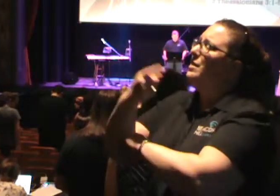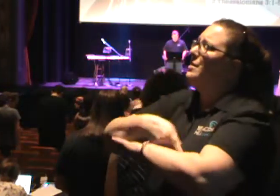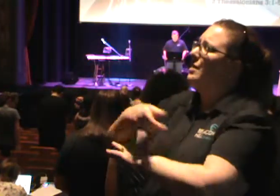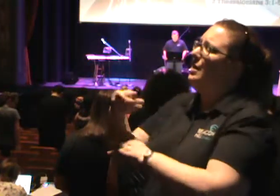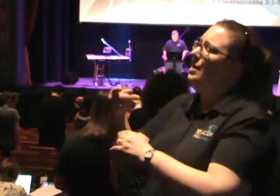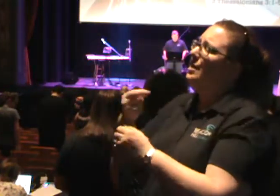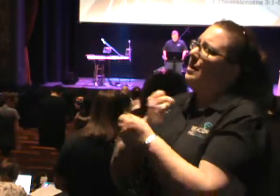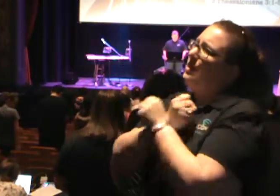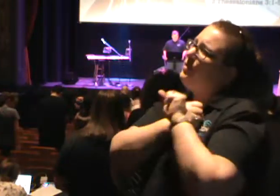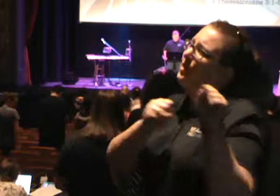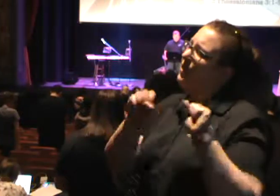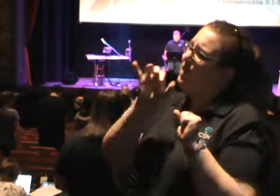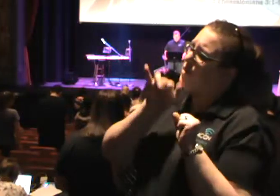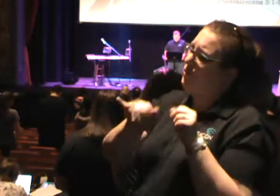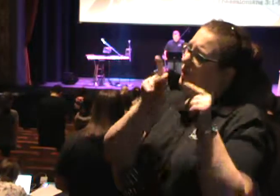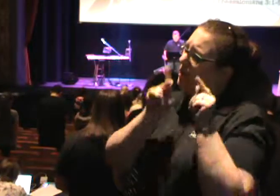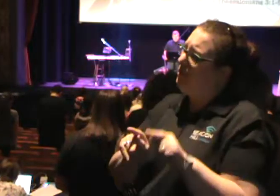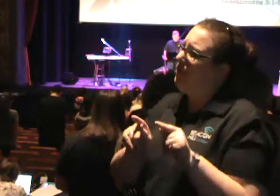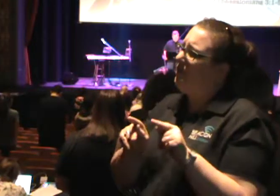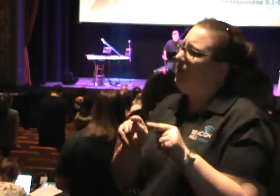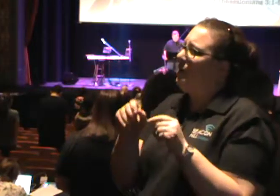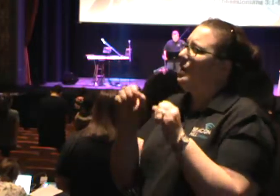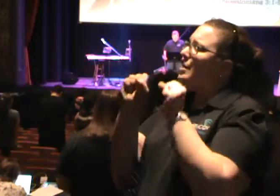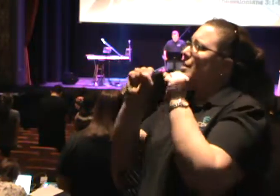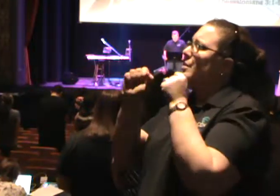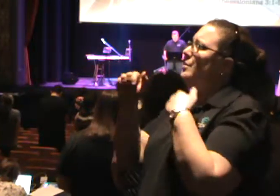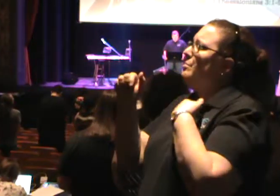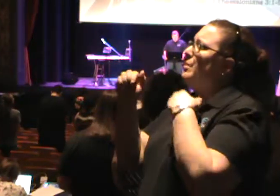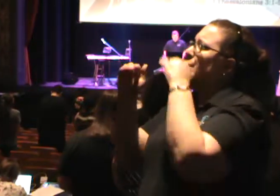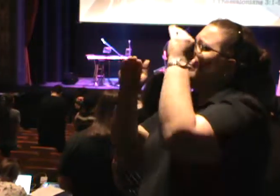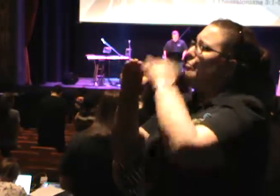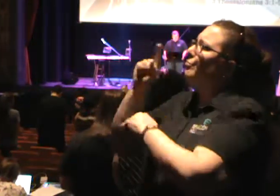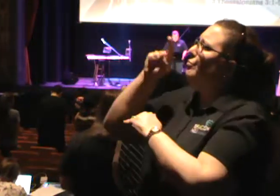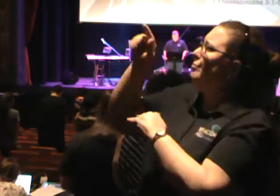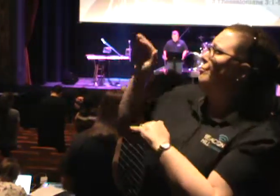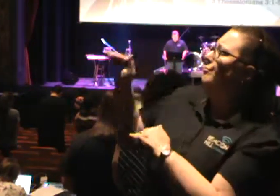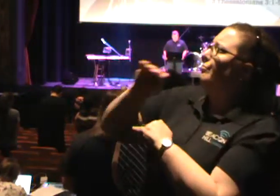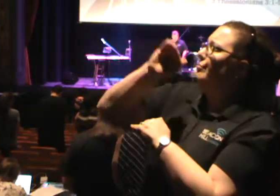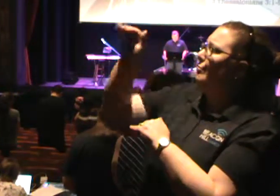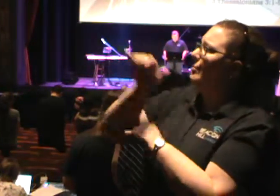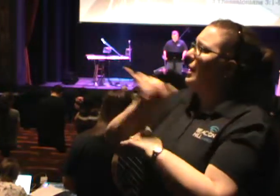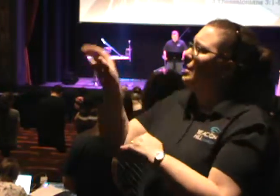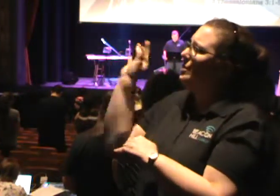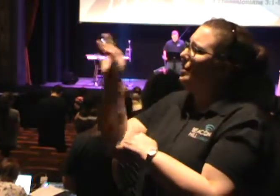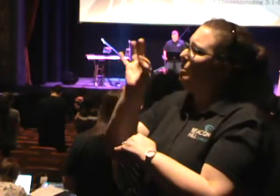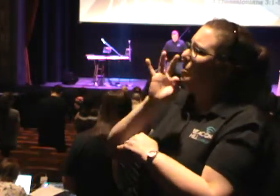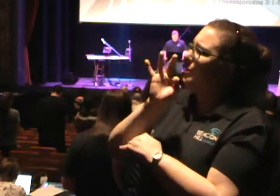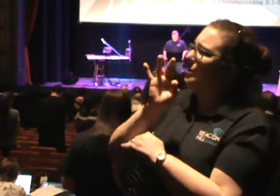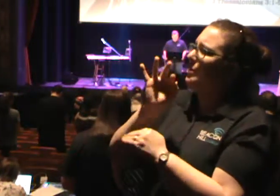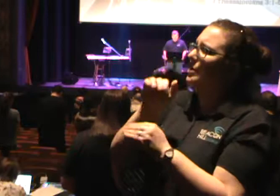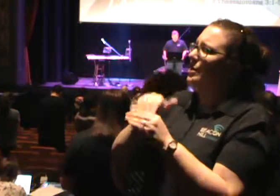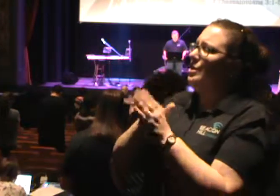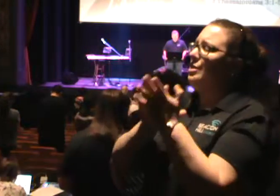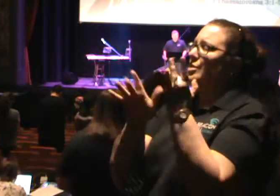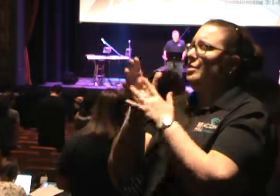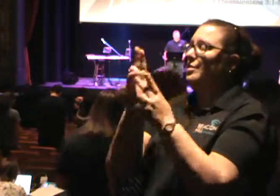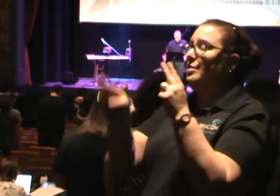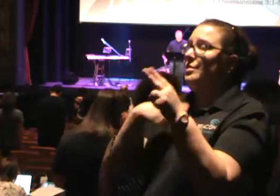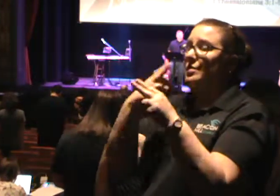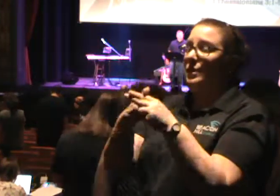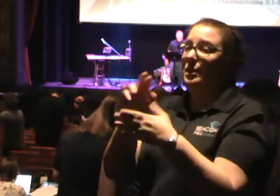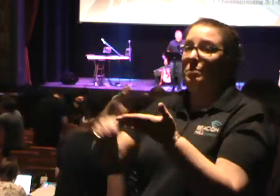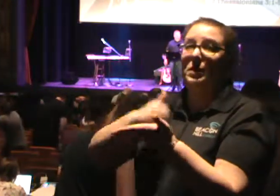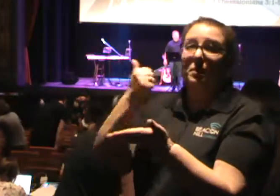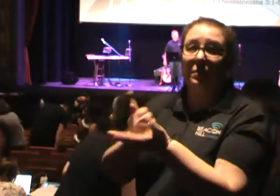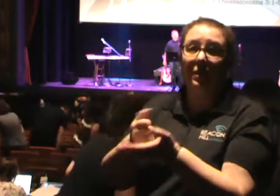for them. Lord, may I decrease now and you increase as I preach your word in Jesus' name. Amen. You may